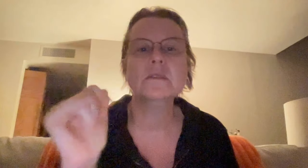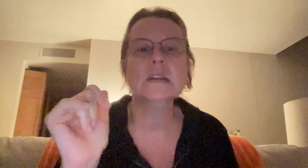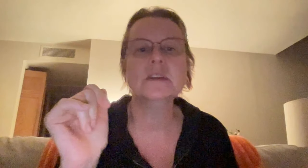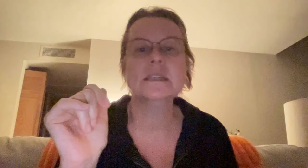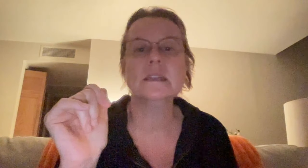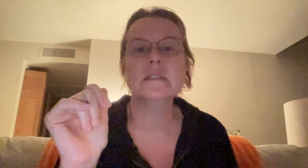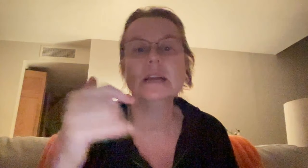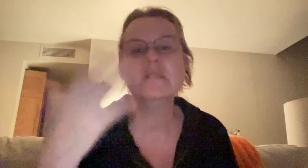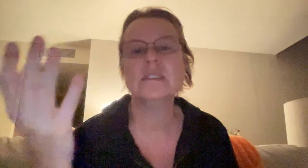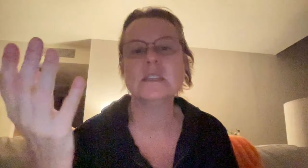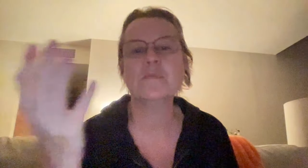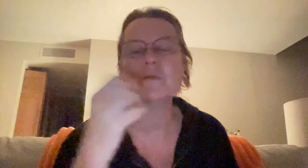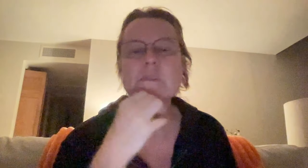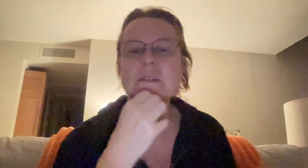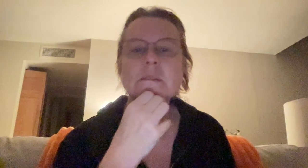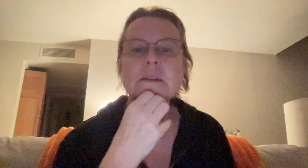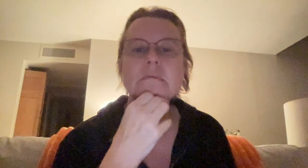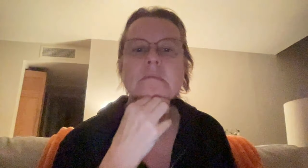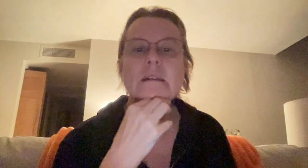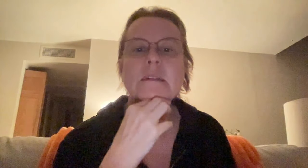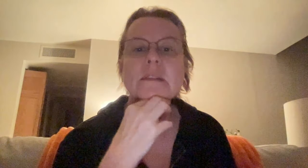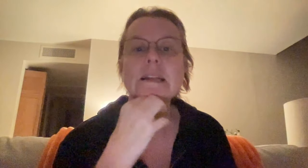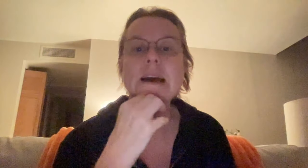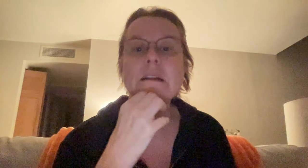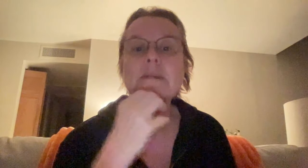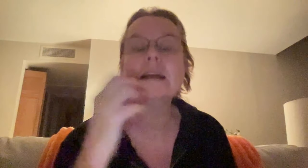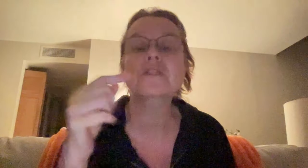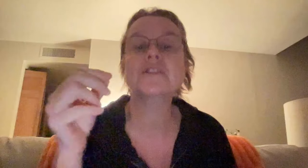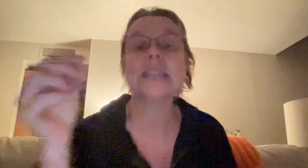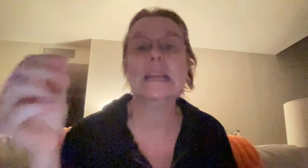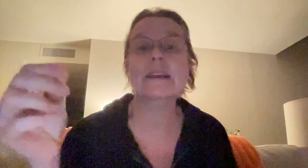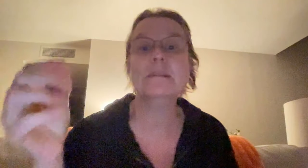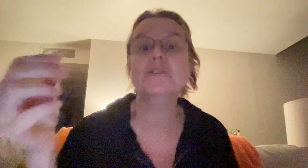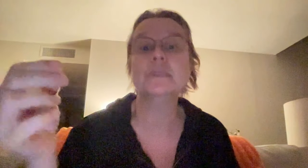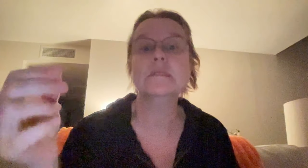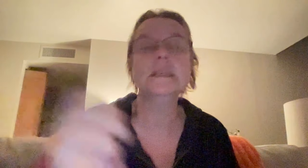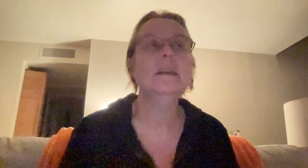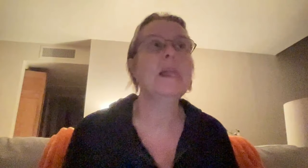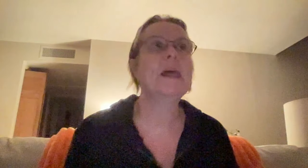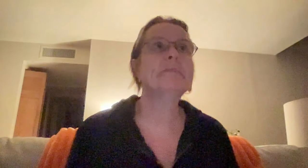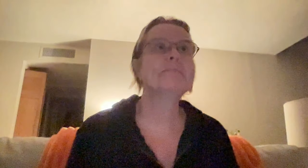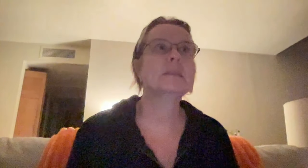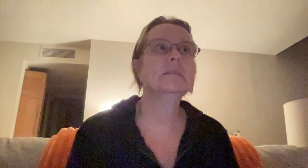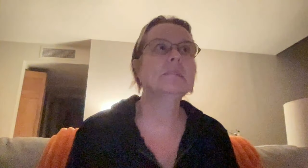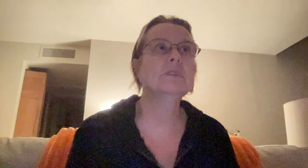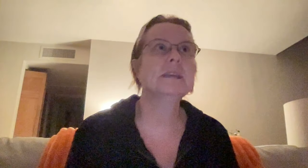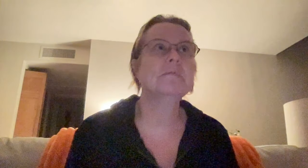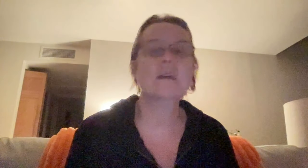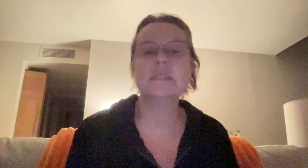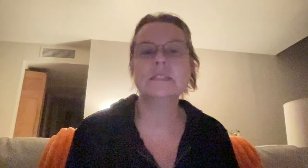soul contracts in another time, just explore them a little bit. I don't have a lot of knowledge. I mean, I understand them intuitively. And once I was